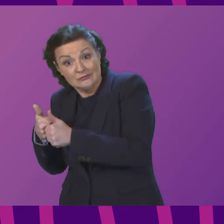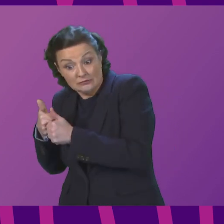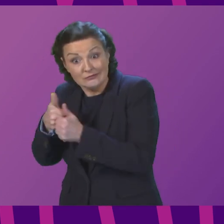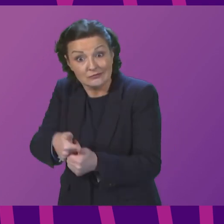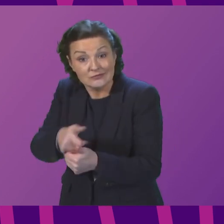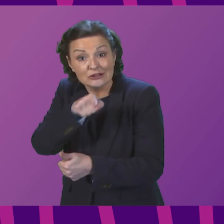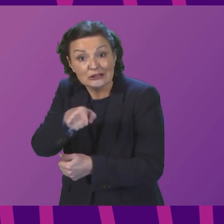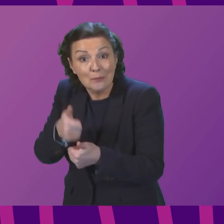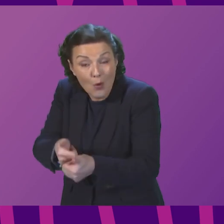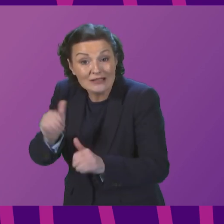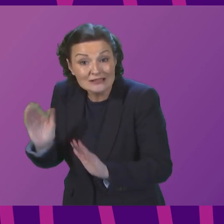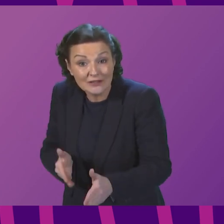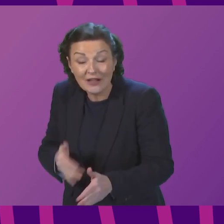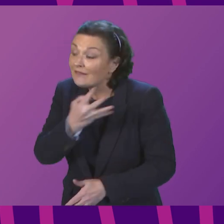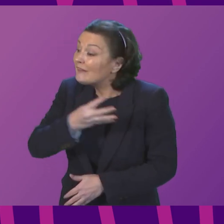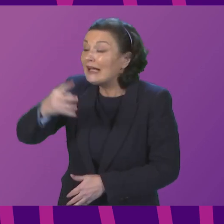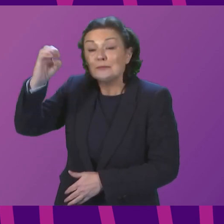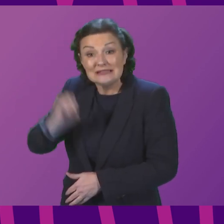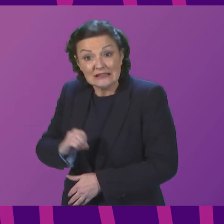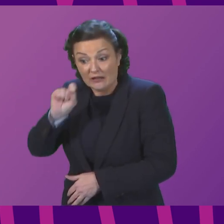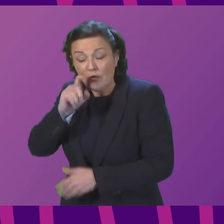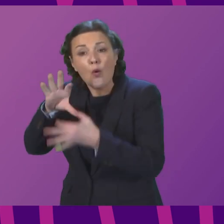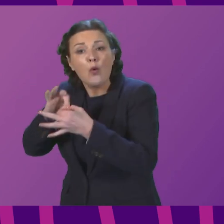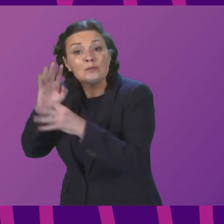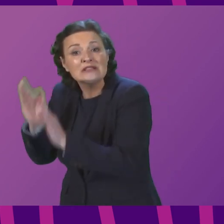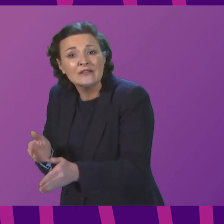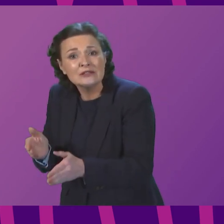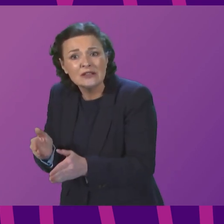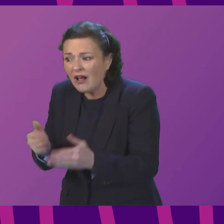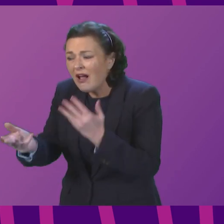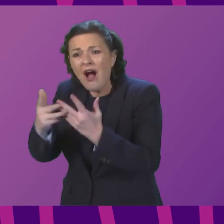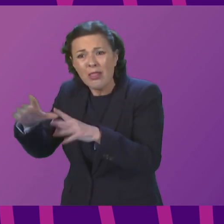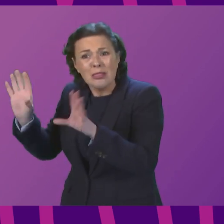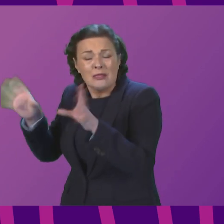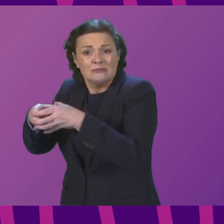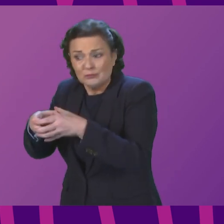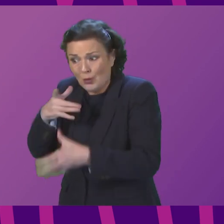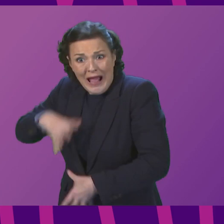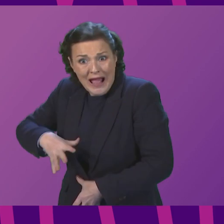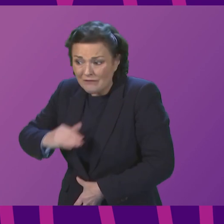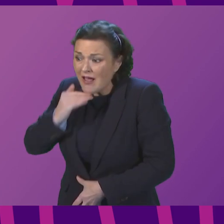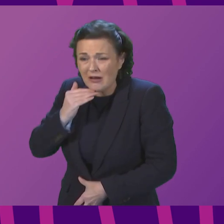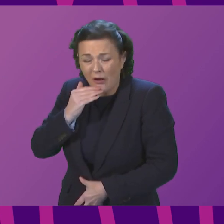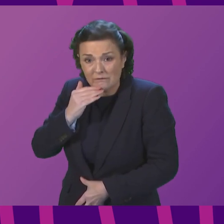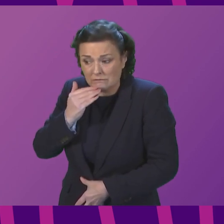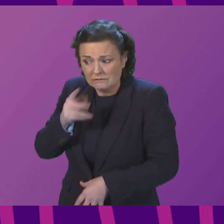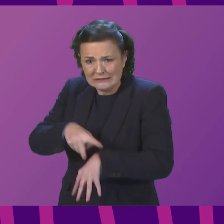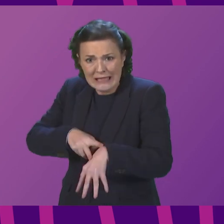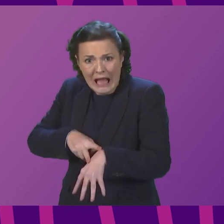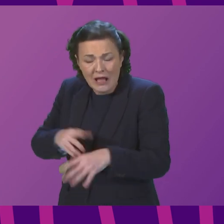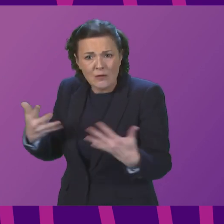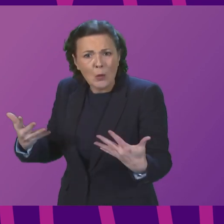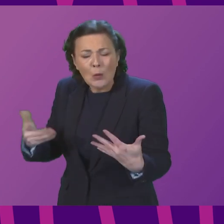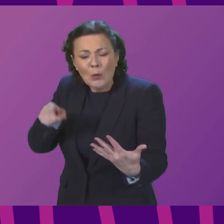services, 55 per cent of care homes for older people not having the staff they need. This is a stark report that makes